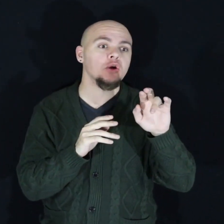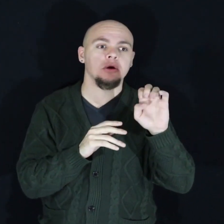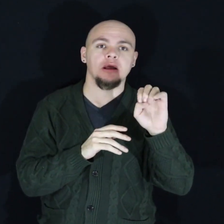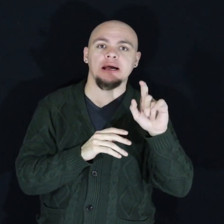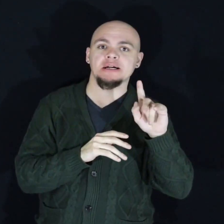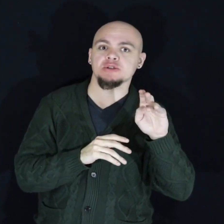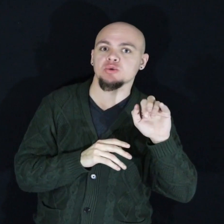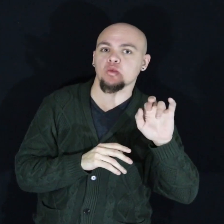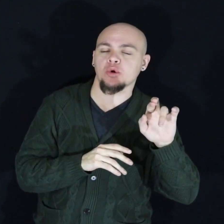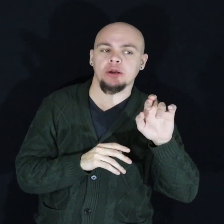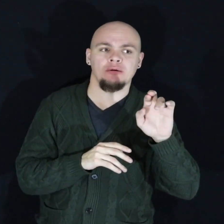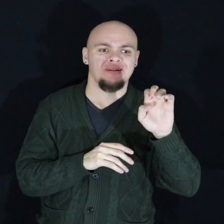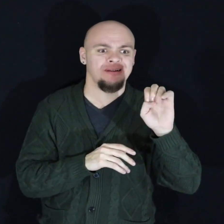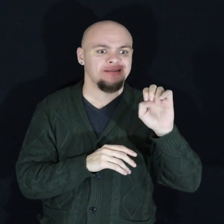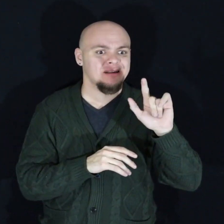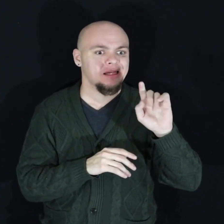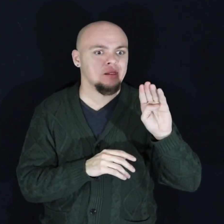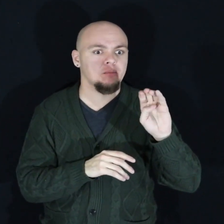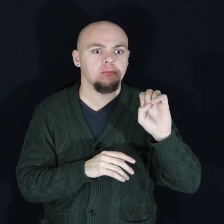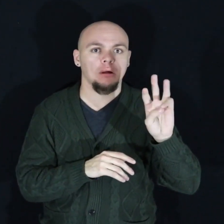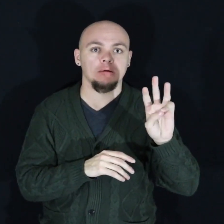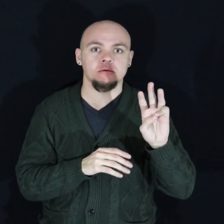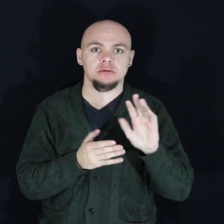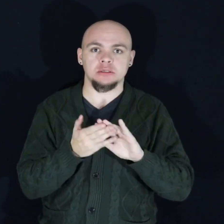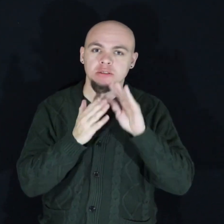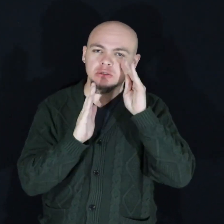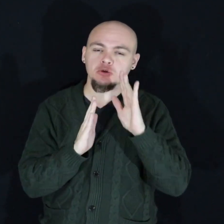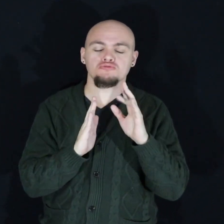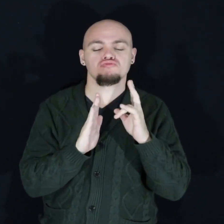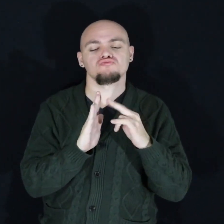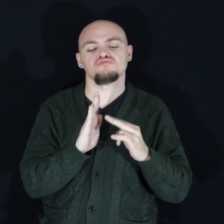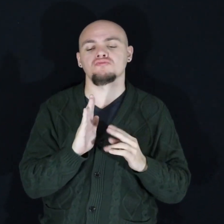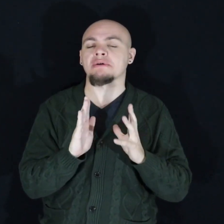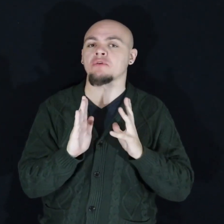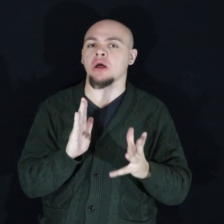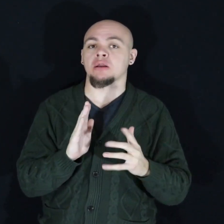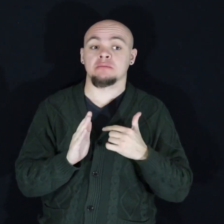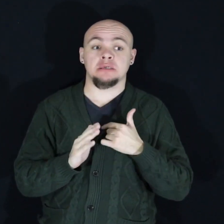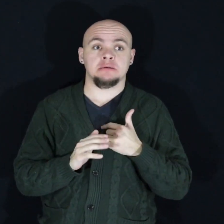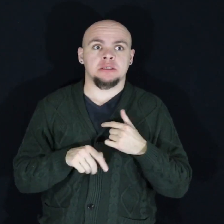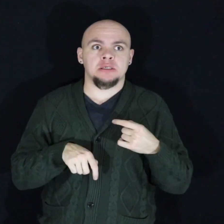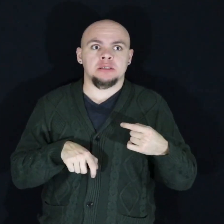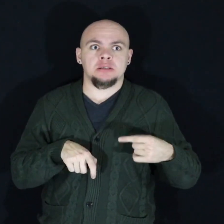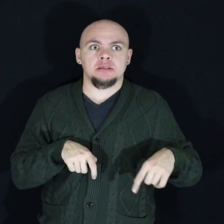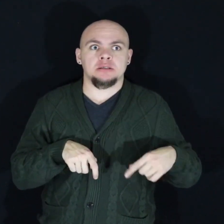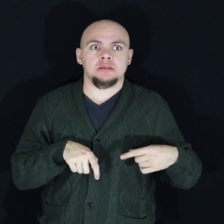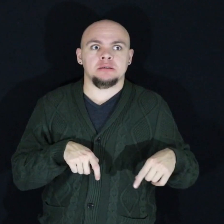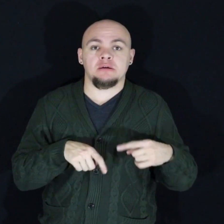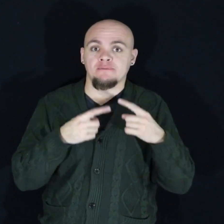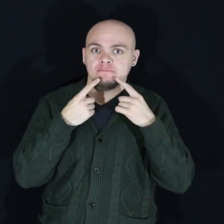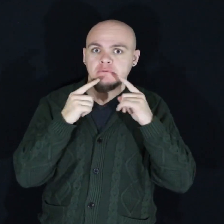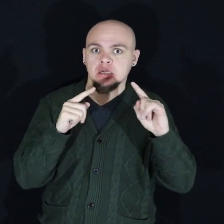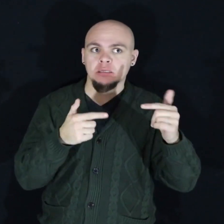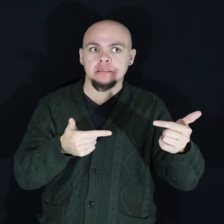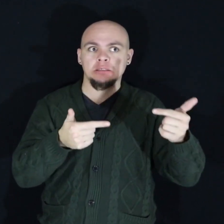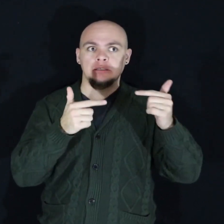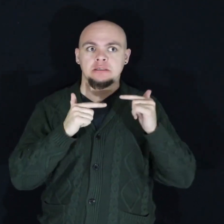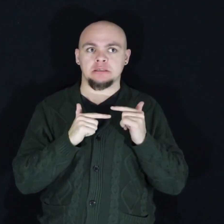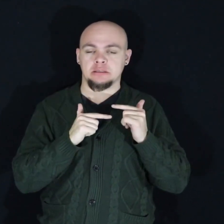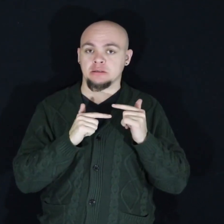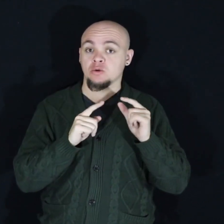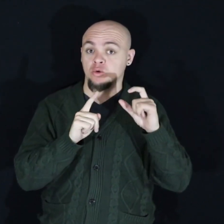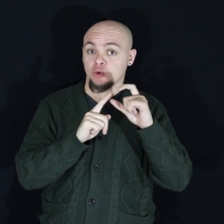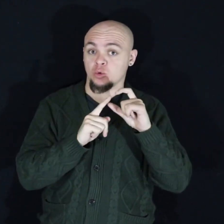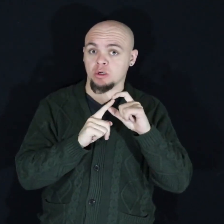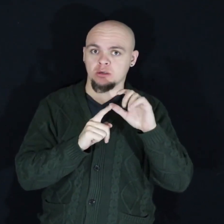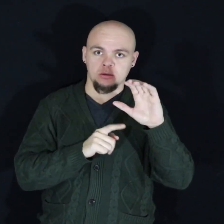elbow most the students breezed right through it but I was trembling finally it was my turn and the